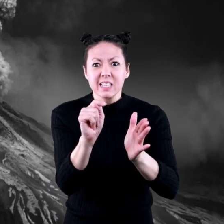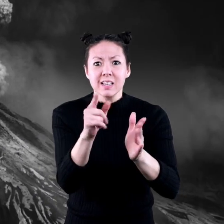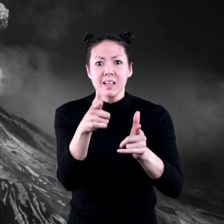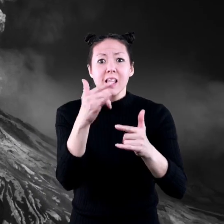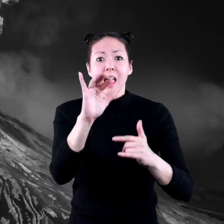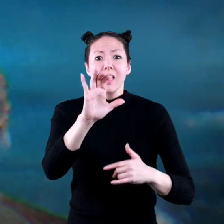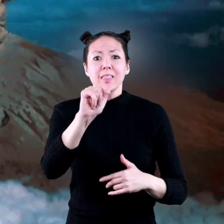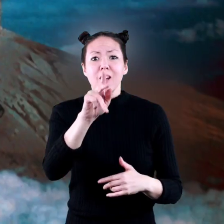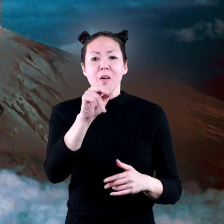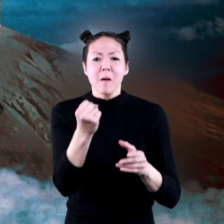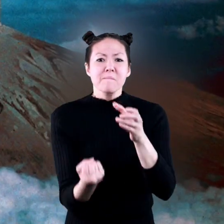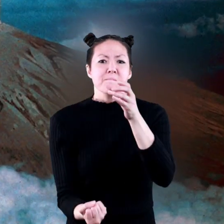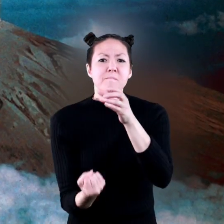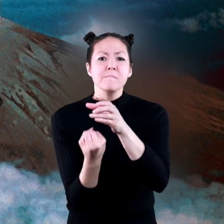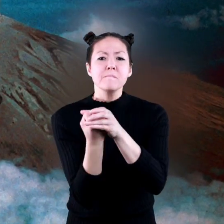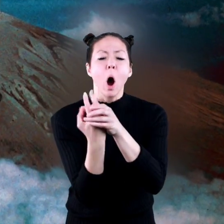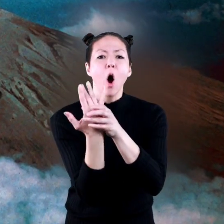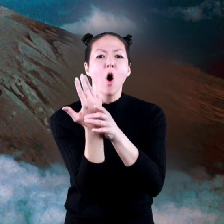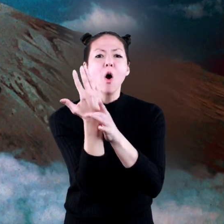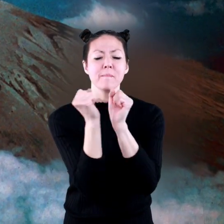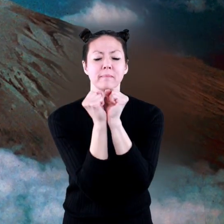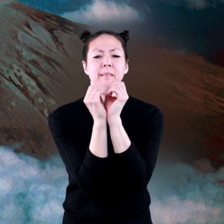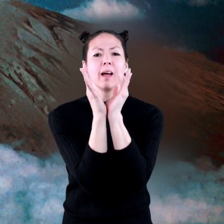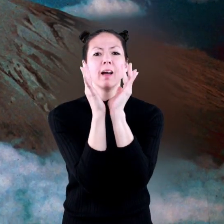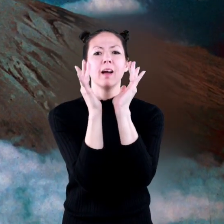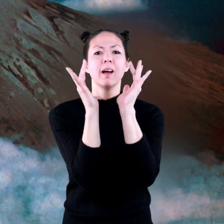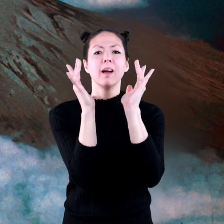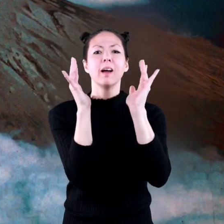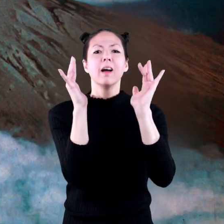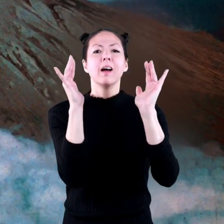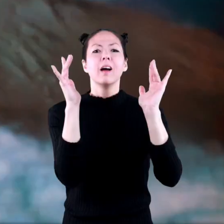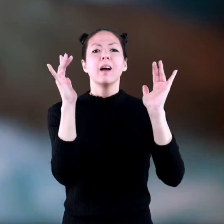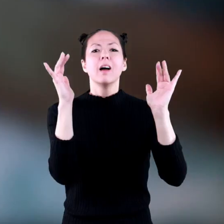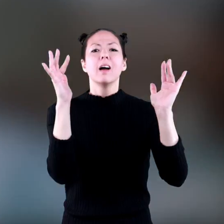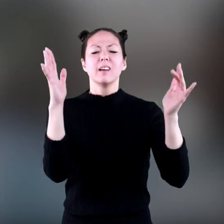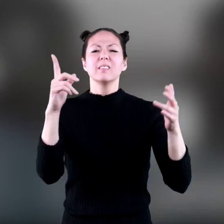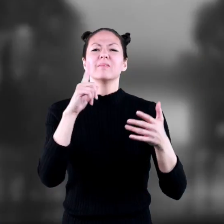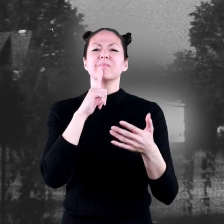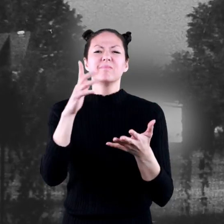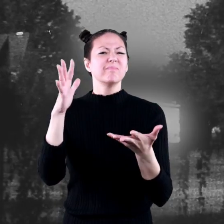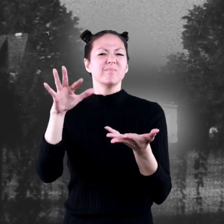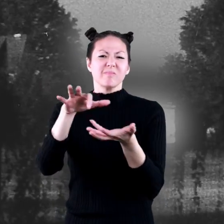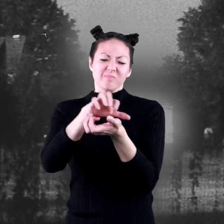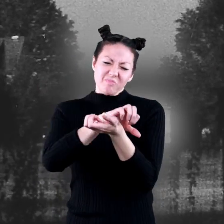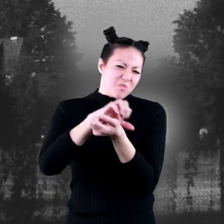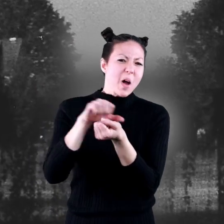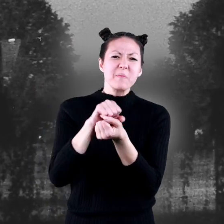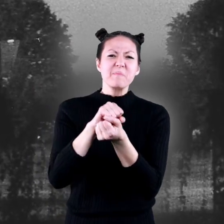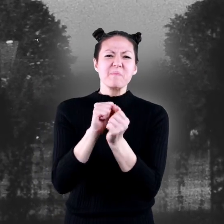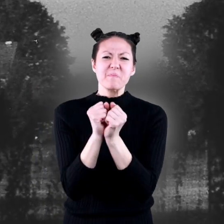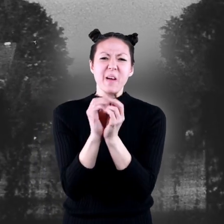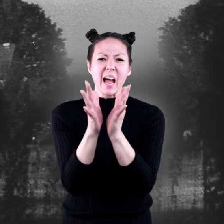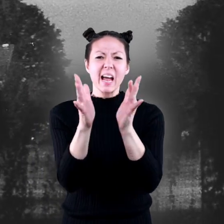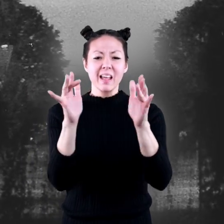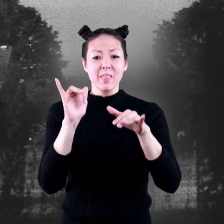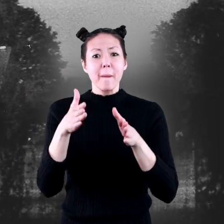is it! The caldera blew with supersonic fury. Everything in the path of this massive eruption